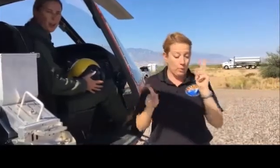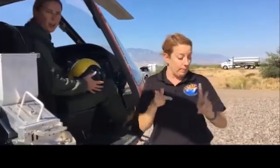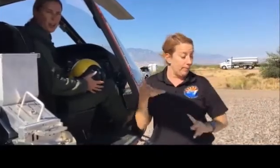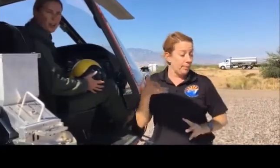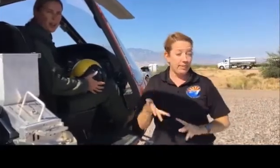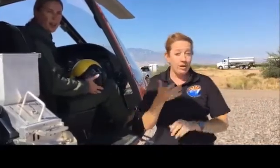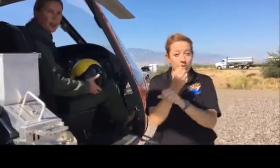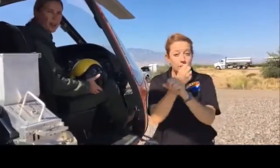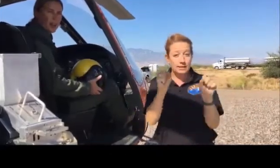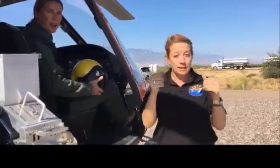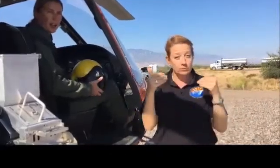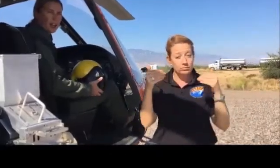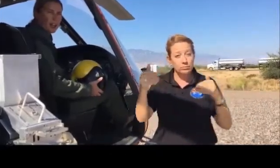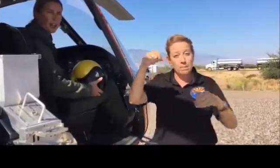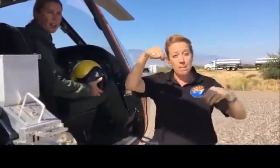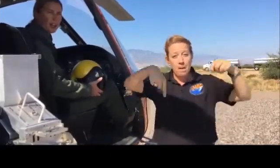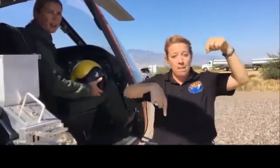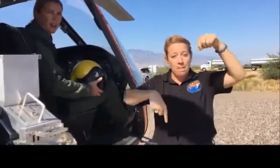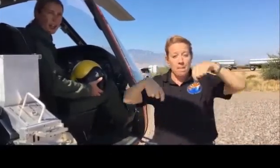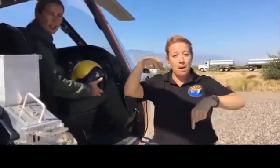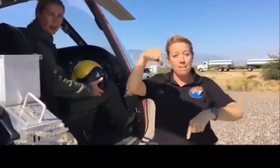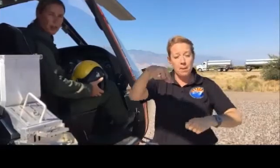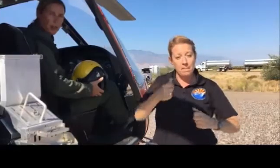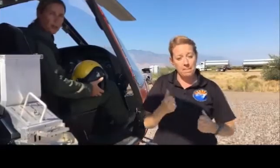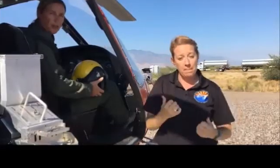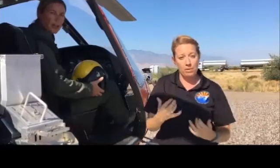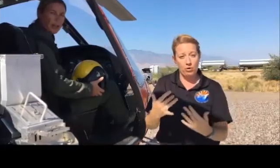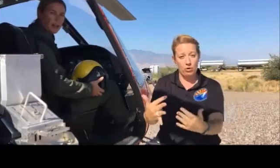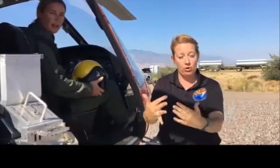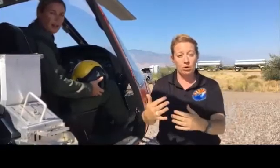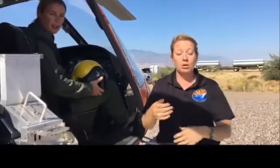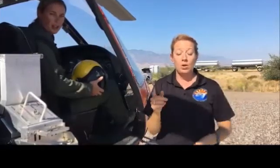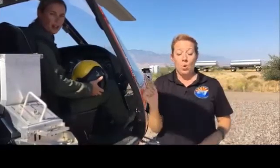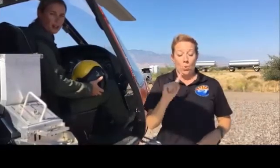that it aligns with their plan on the ground.